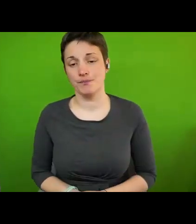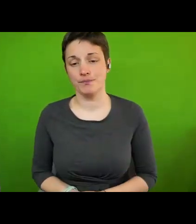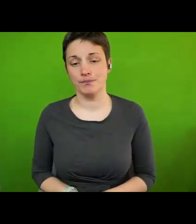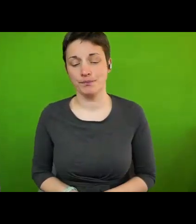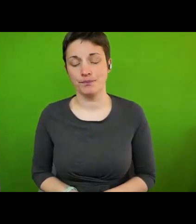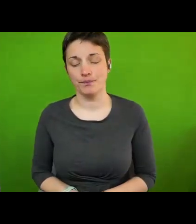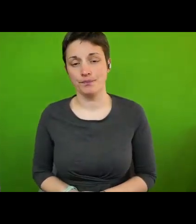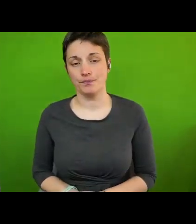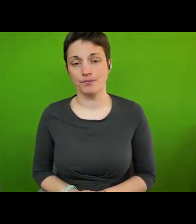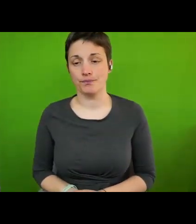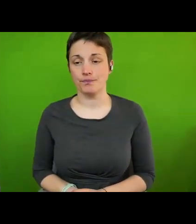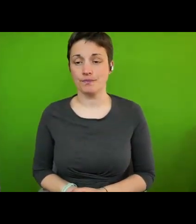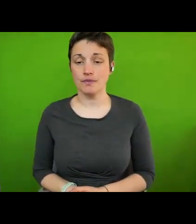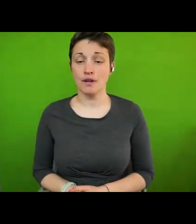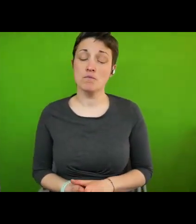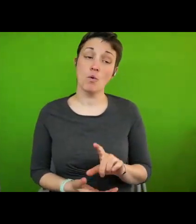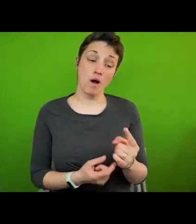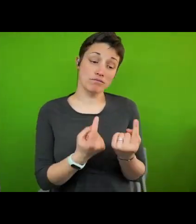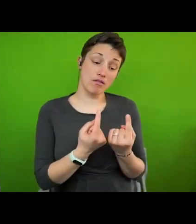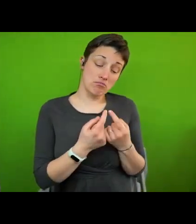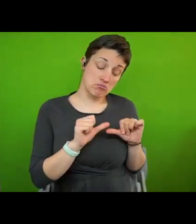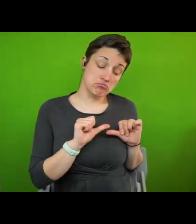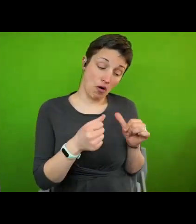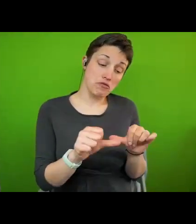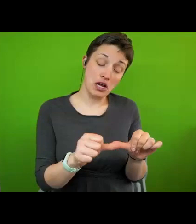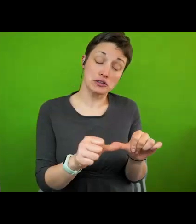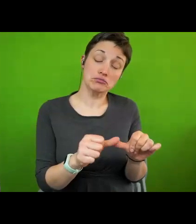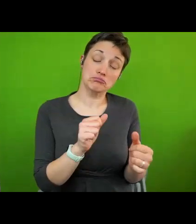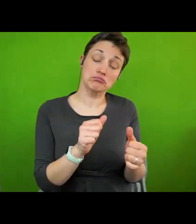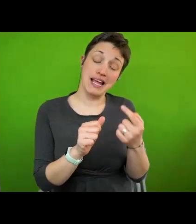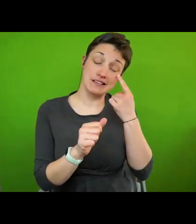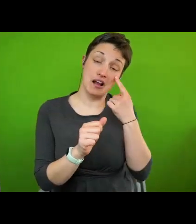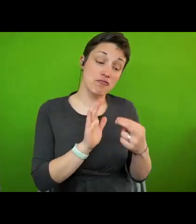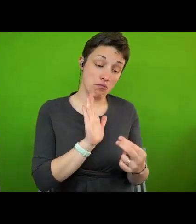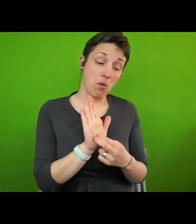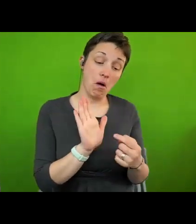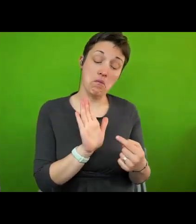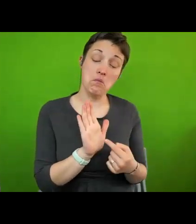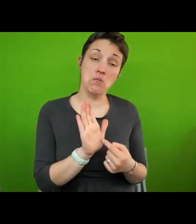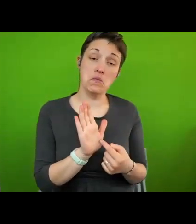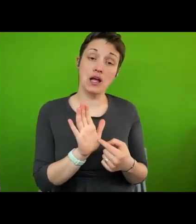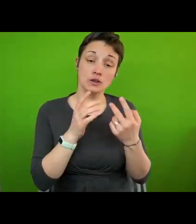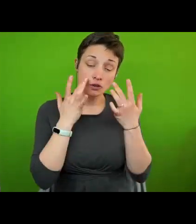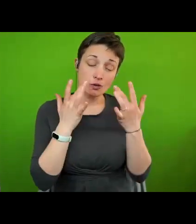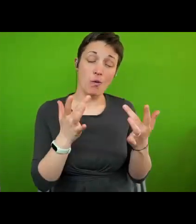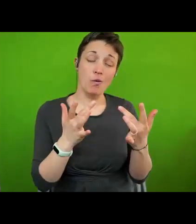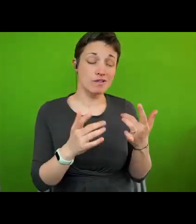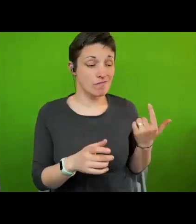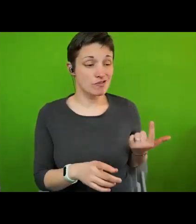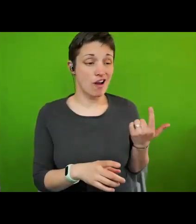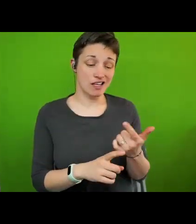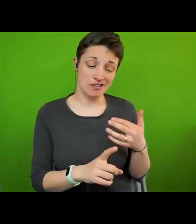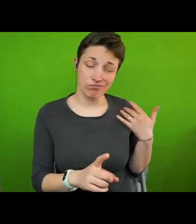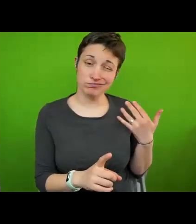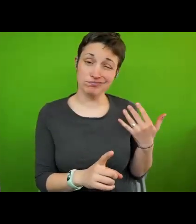So one window on our progress, the indicator report, indicates that the journey for